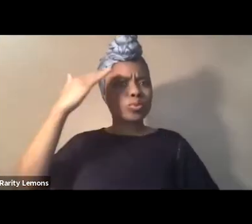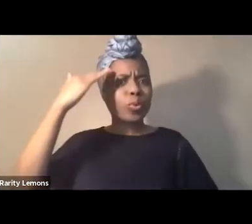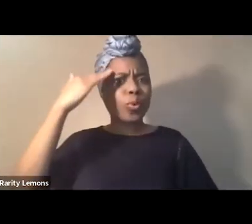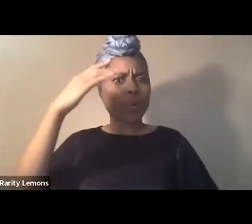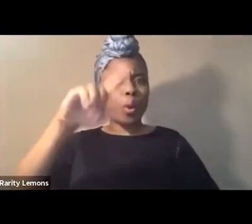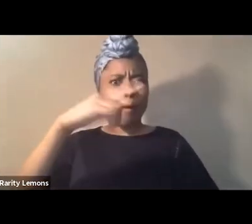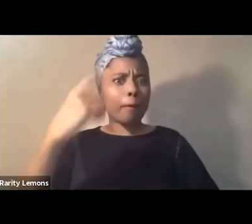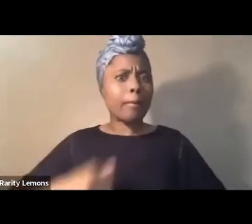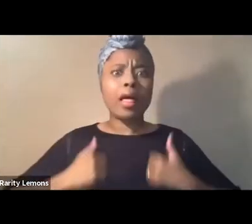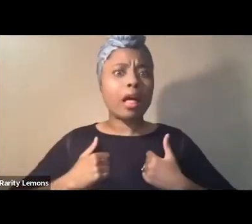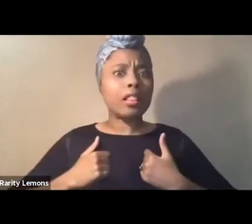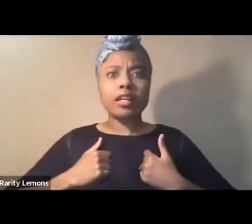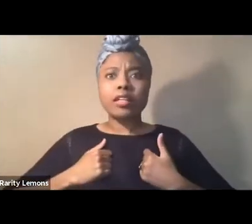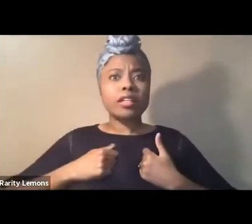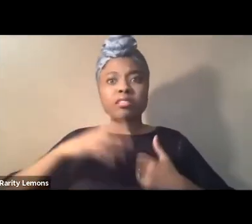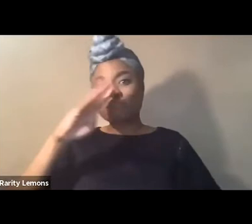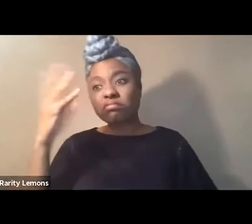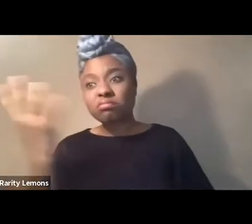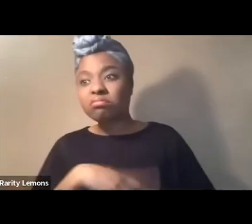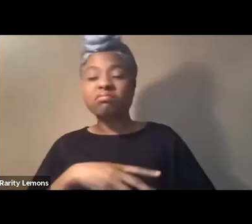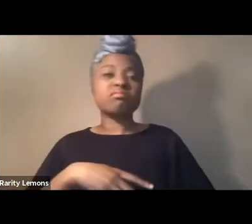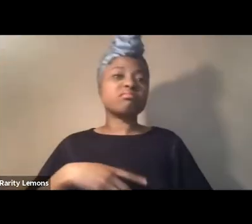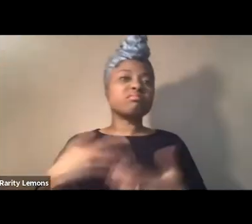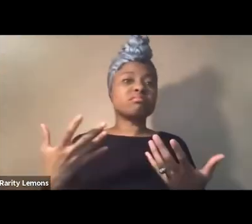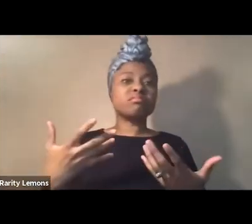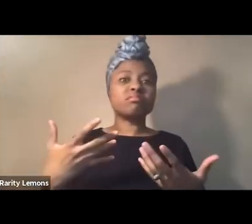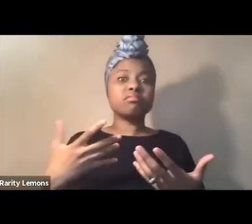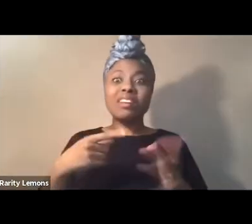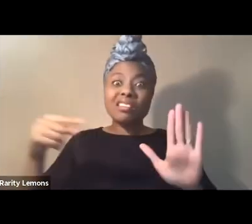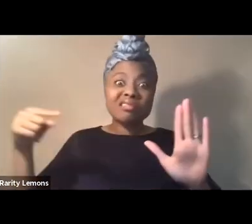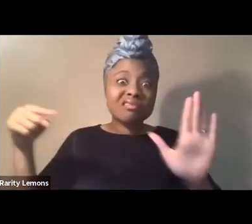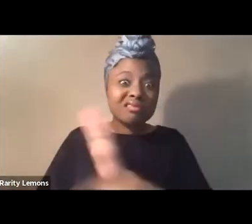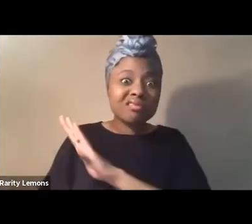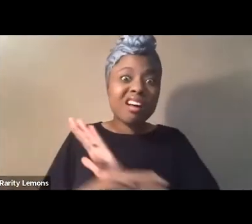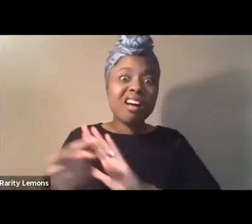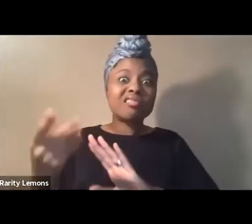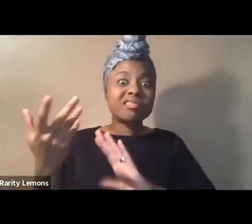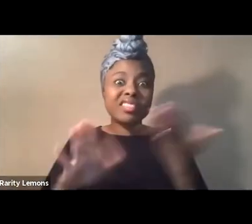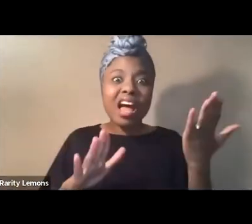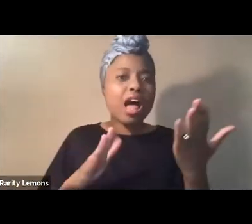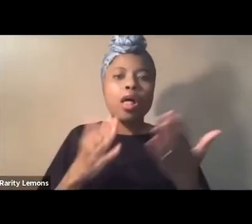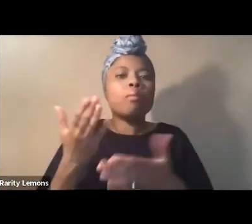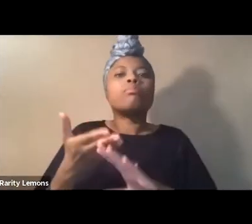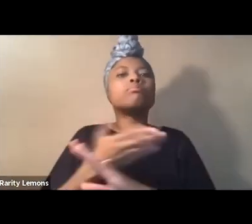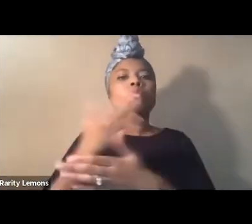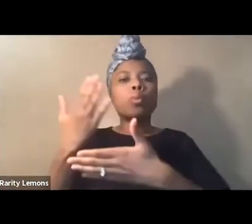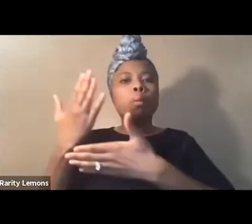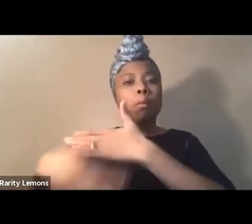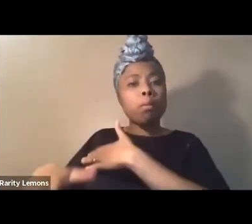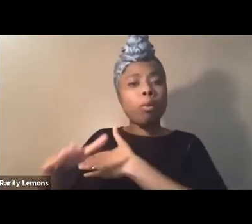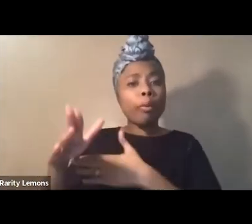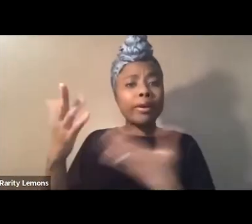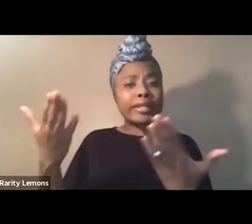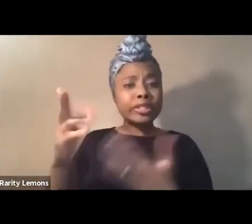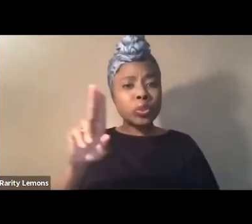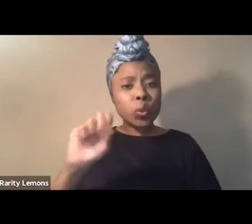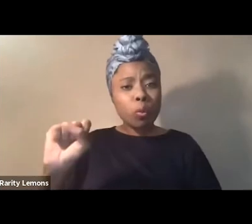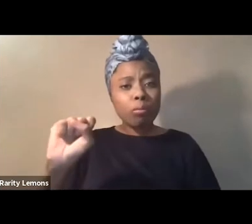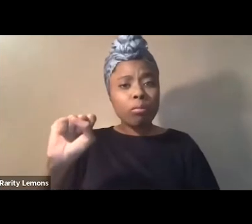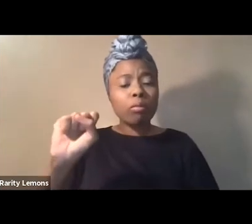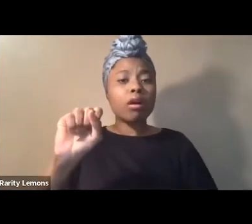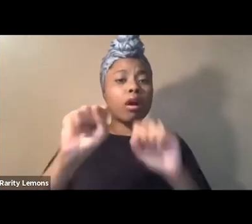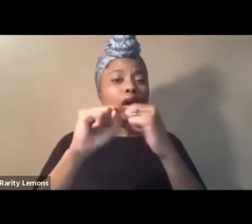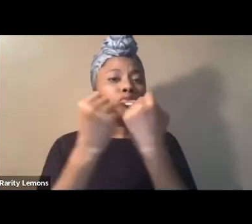lives have not mattered that black people are consigned to death even before they are born in this country social media